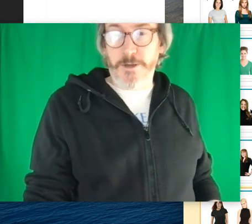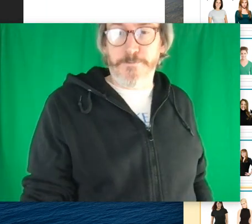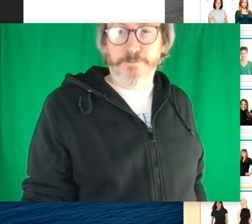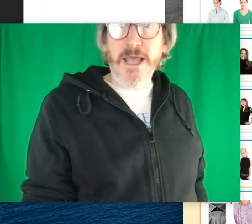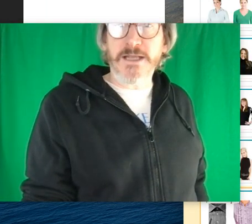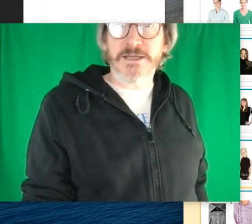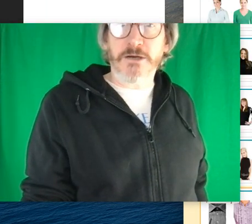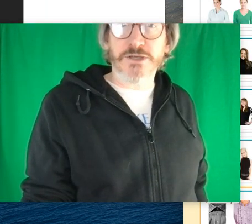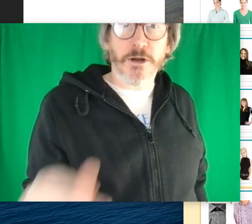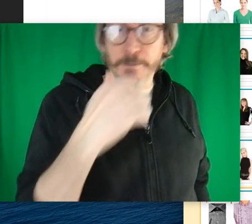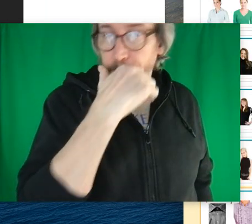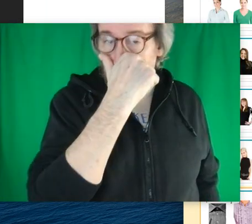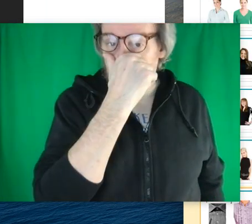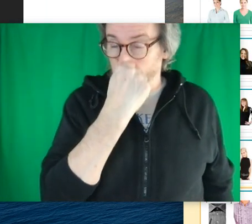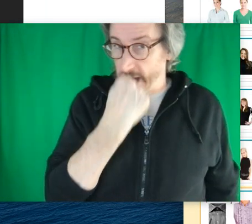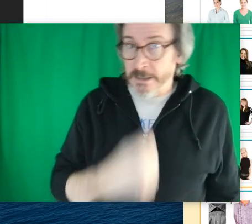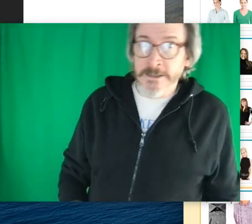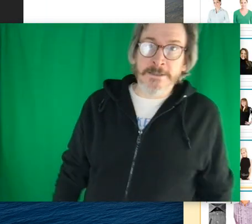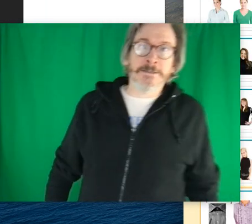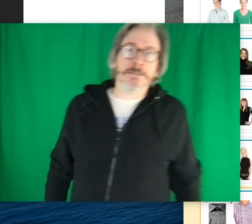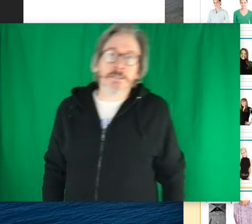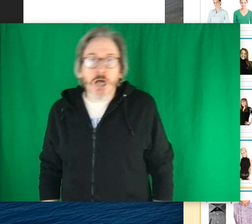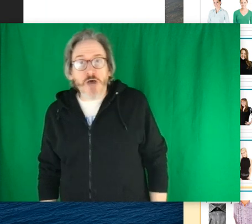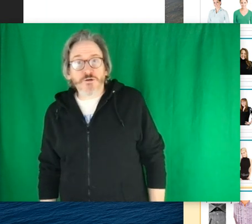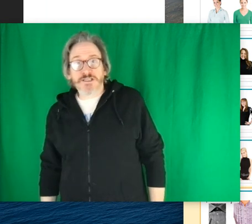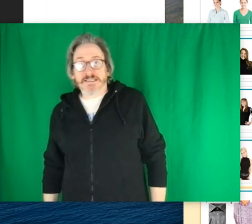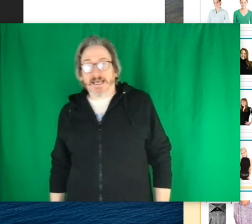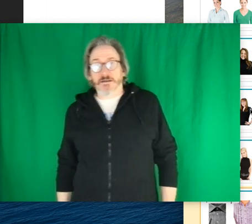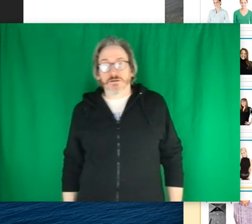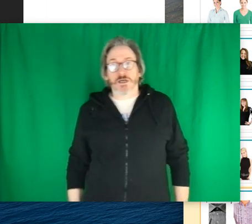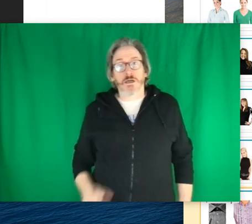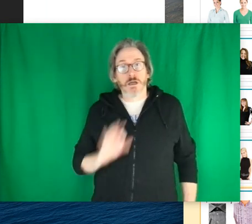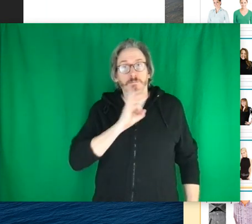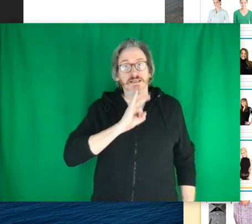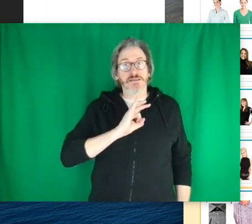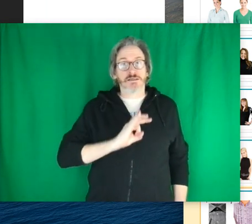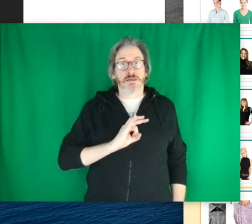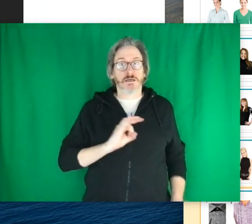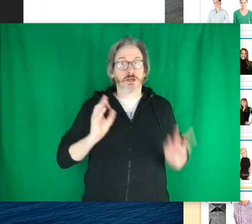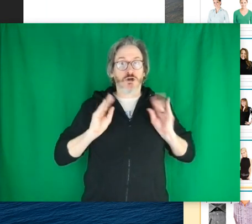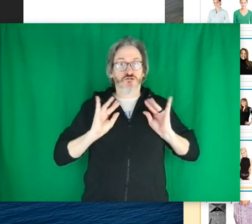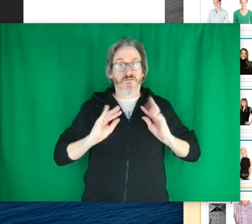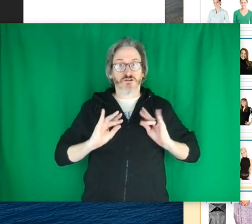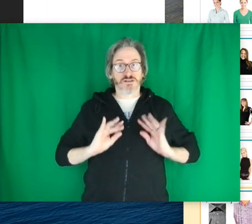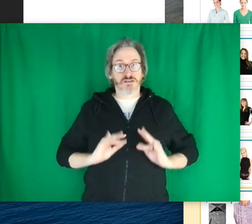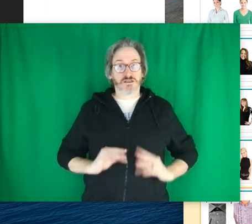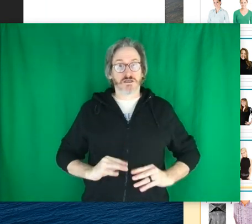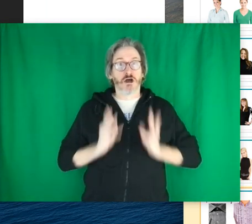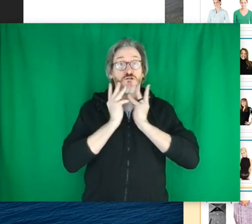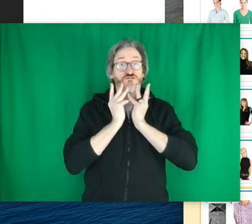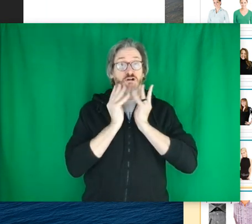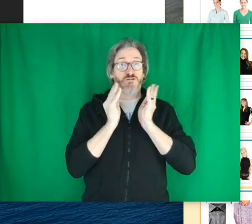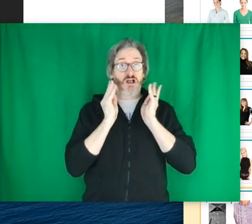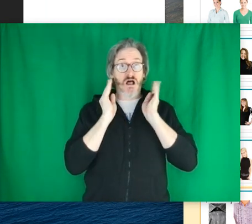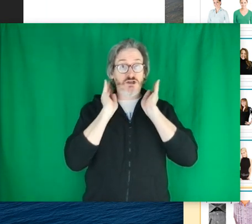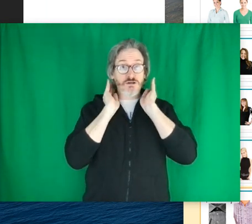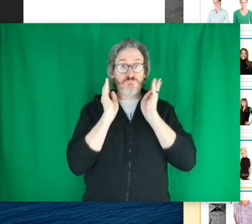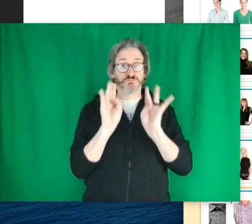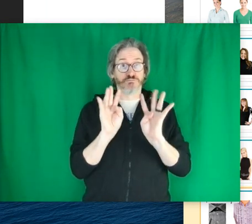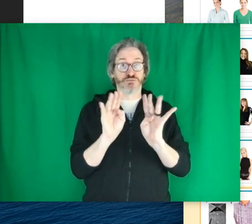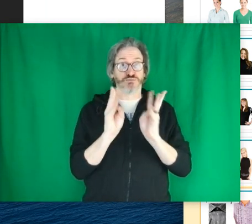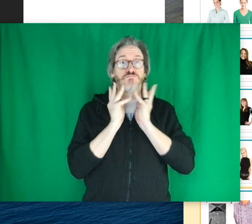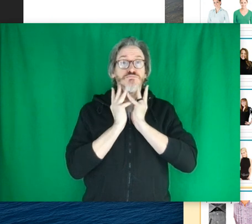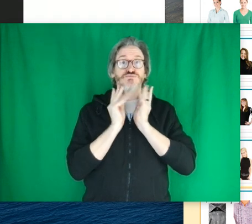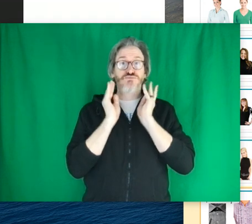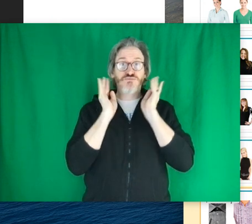Hey, it's Dr. Star. Other details. Buttons, ruffles, ruffle collar.